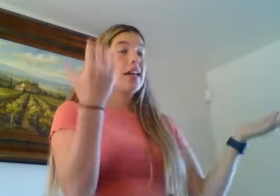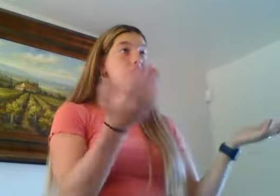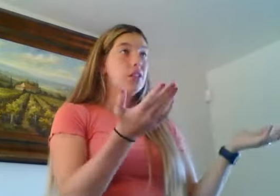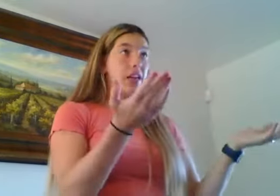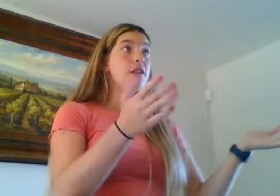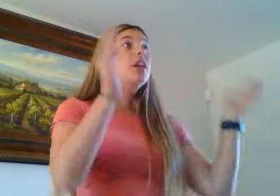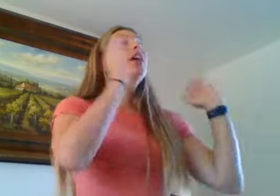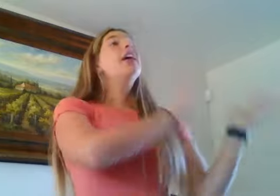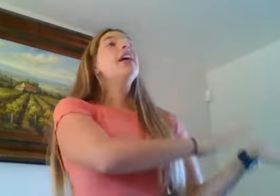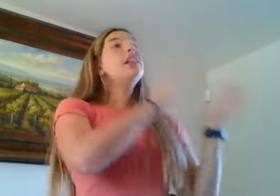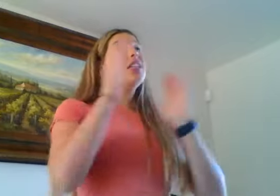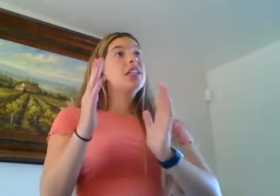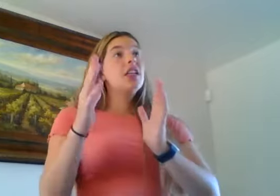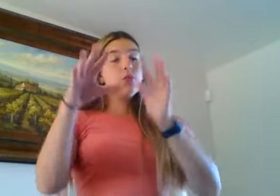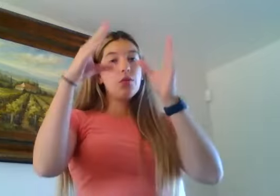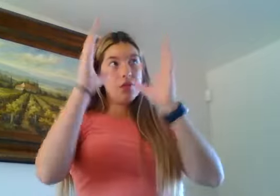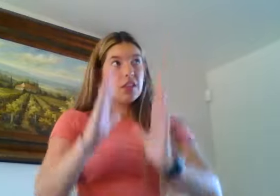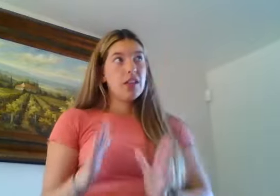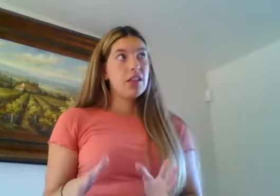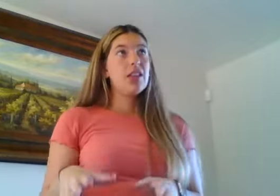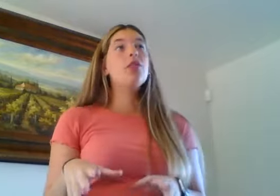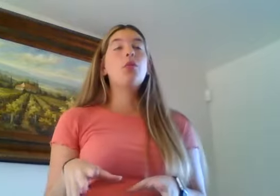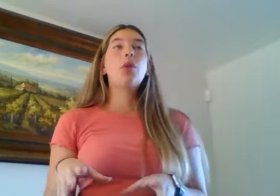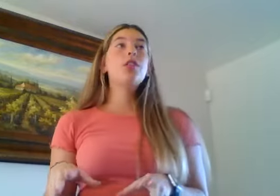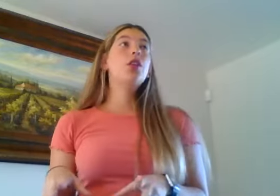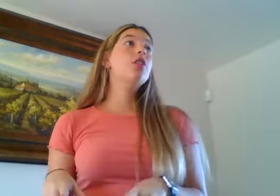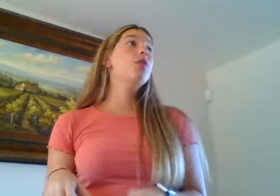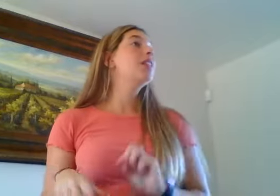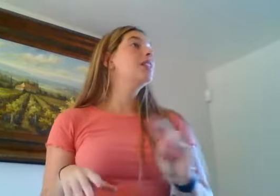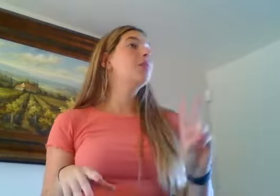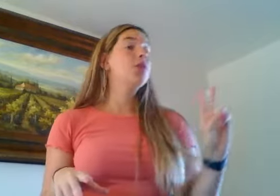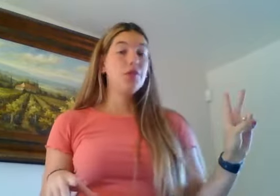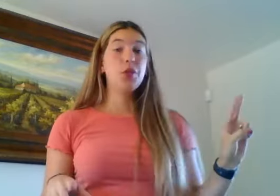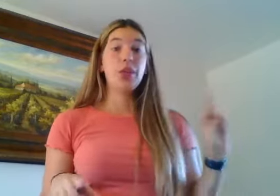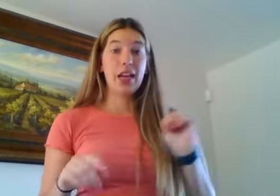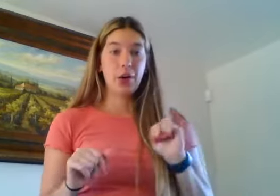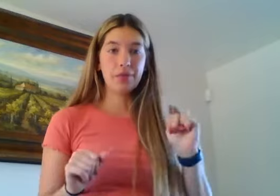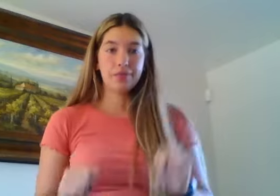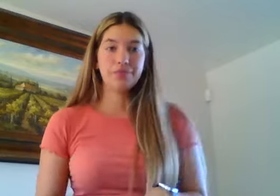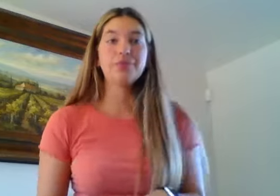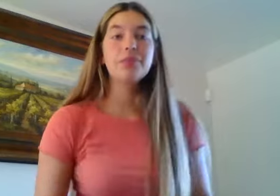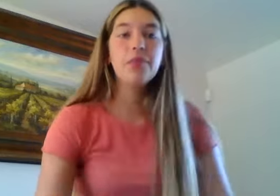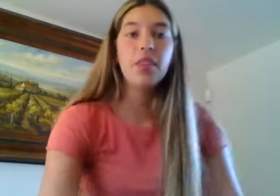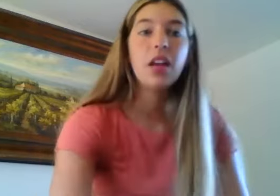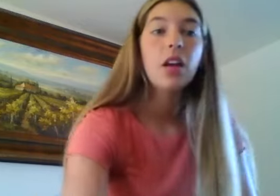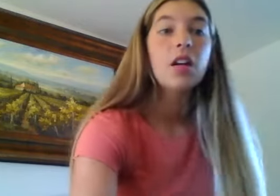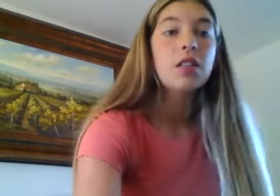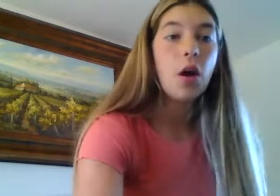class together. And the second rule of the 10 other words, you're gonna do it in teams of two later. So